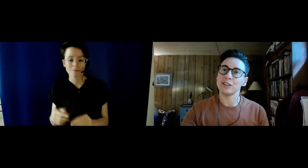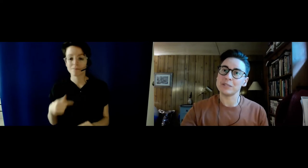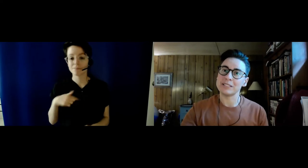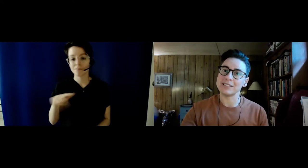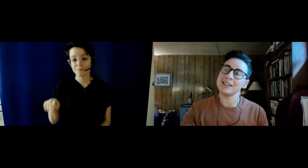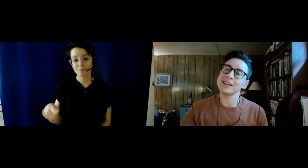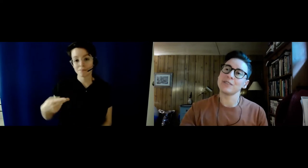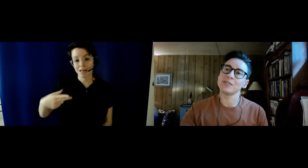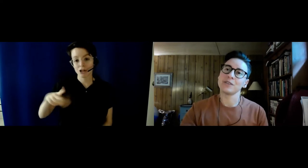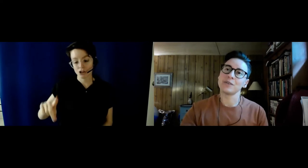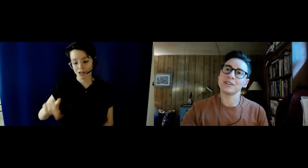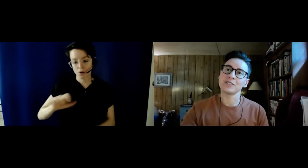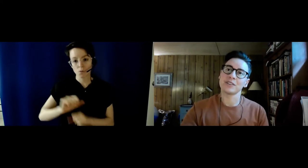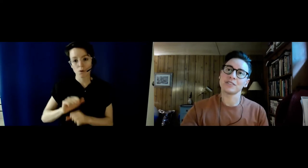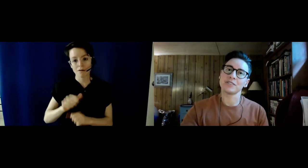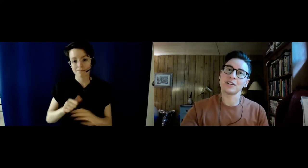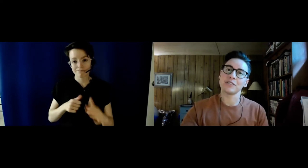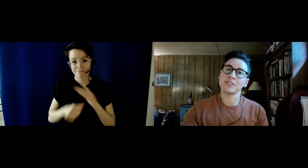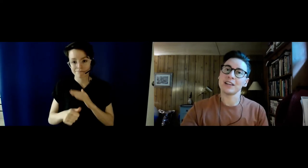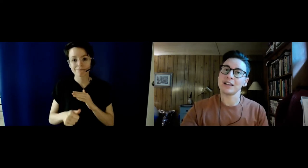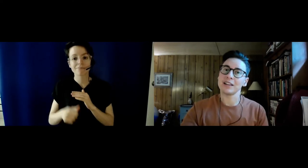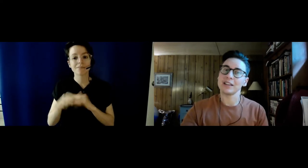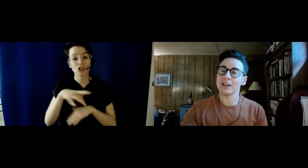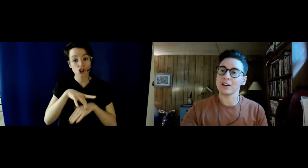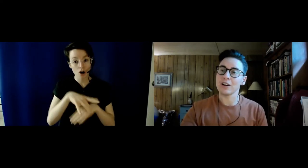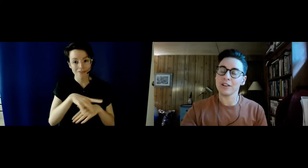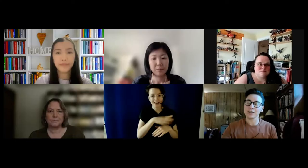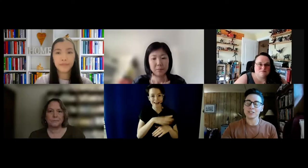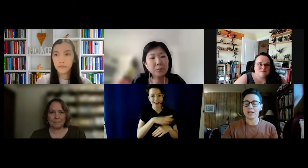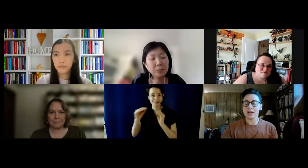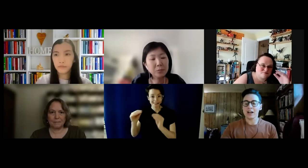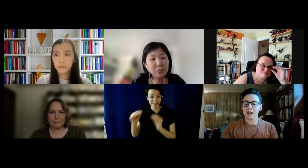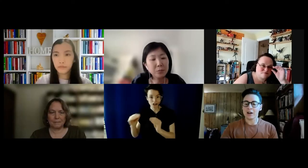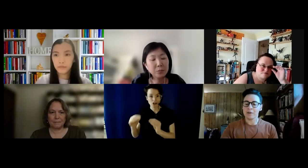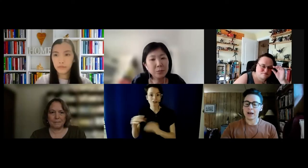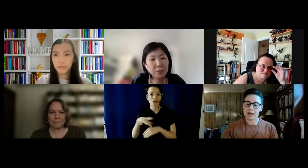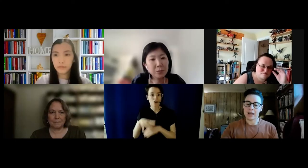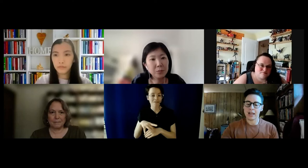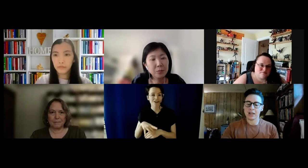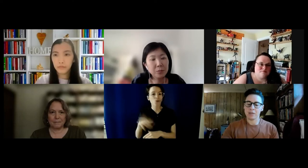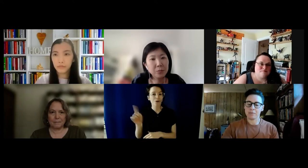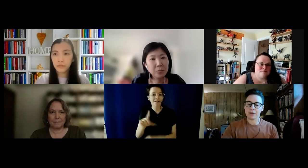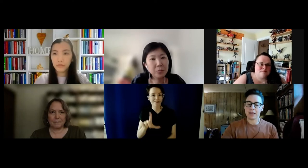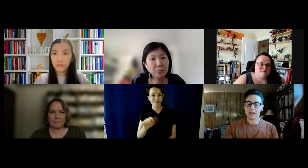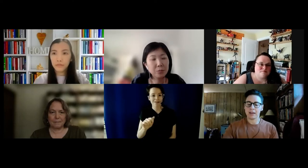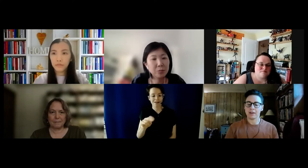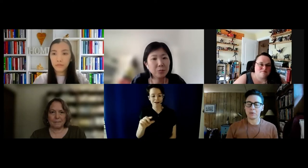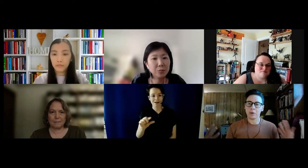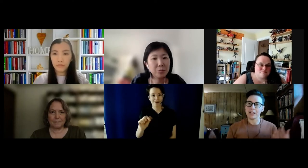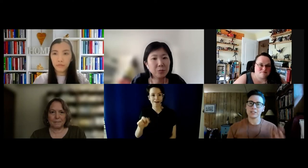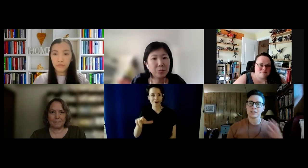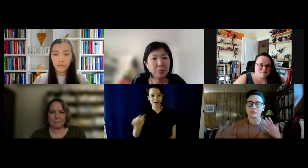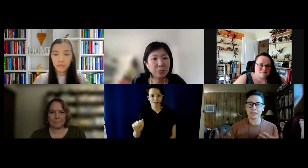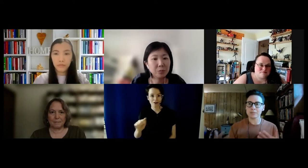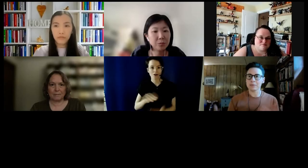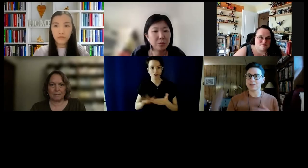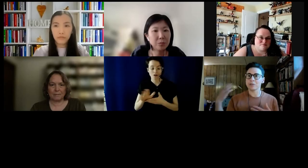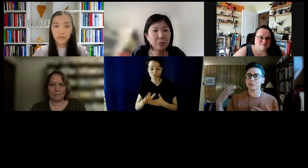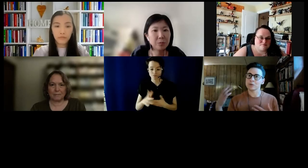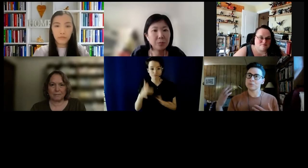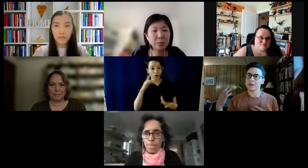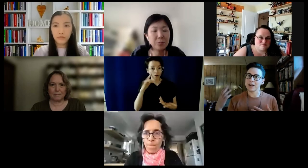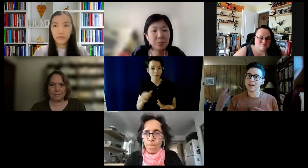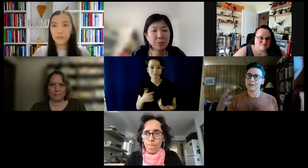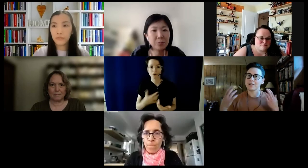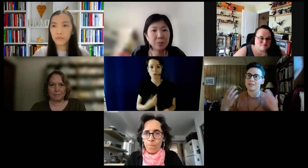at UBC and also an instructor of geography at Langara College. I am a white trans man